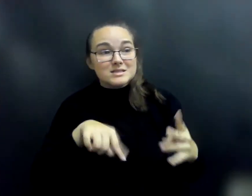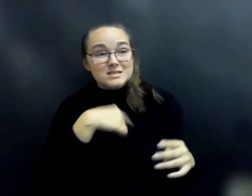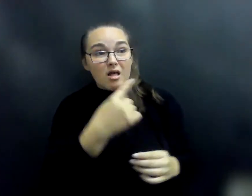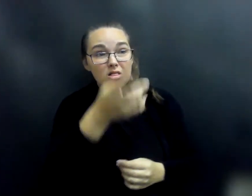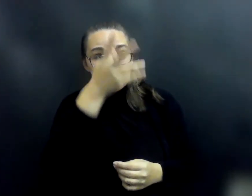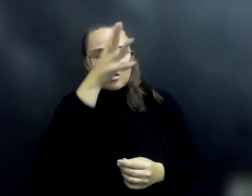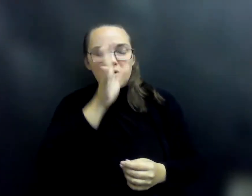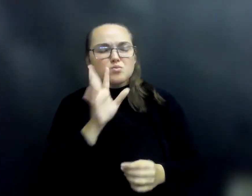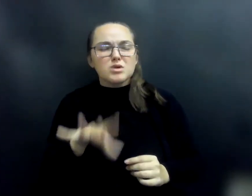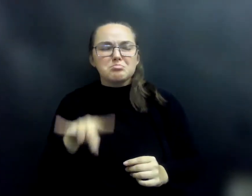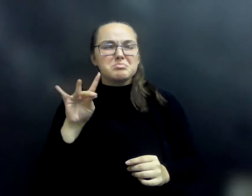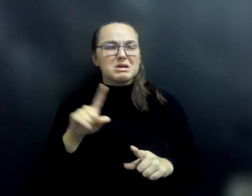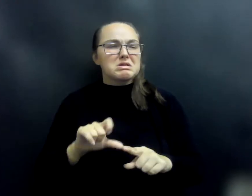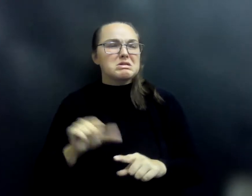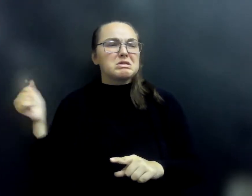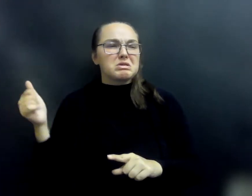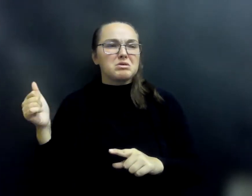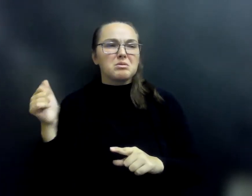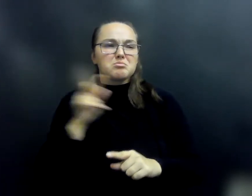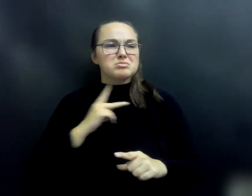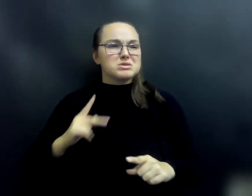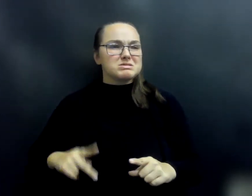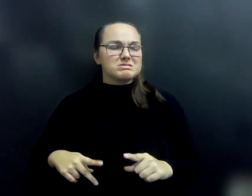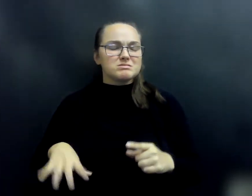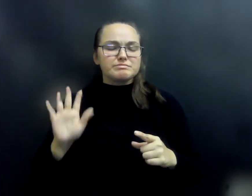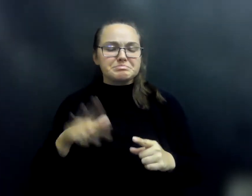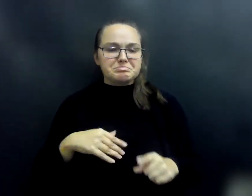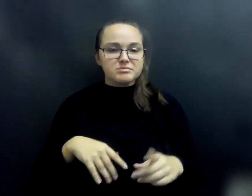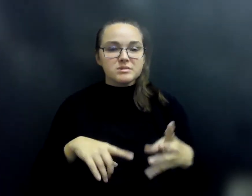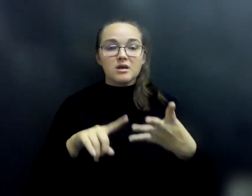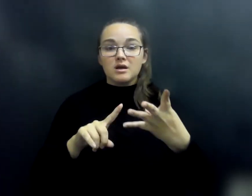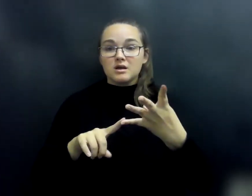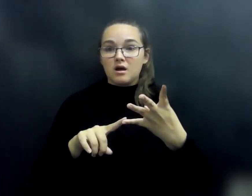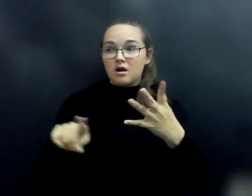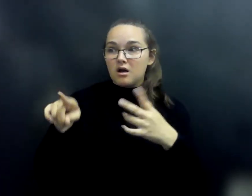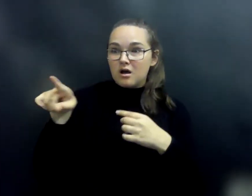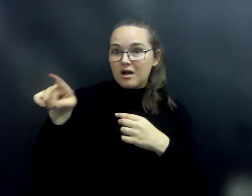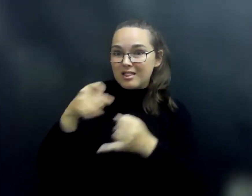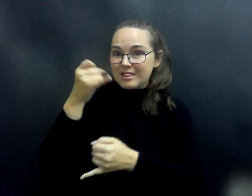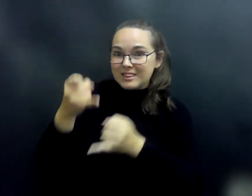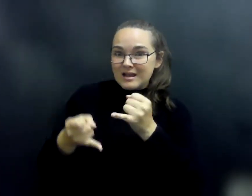another bride instead. D. discovers that the last princess is not beautiful at all.